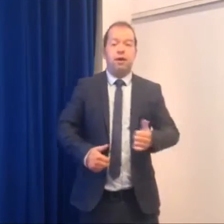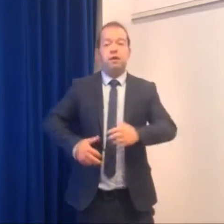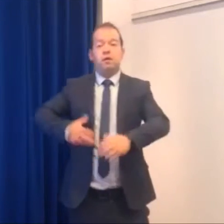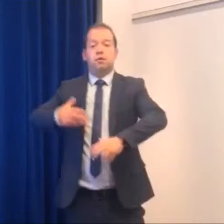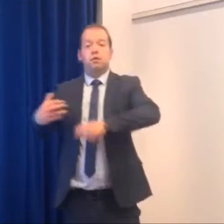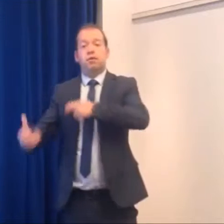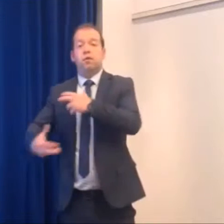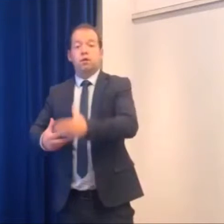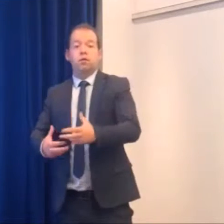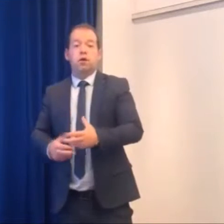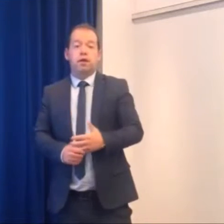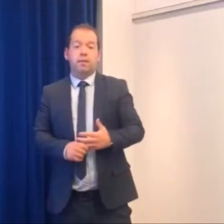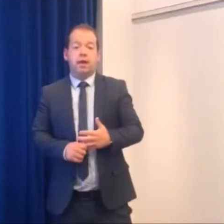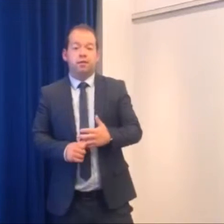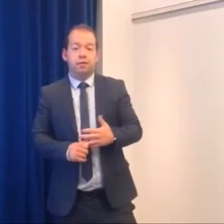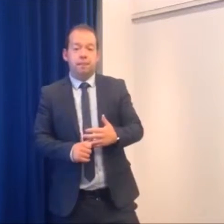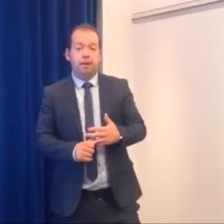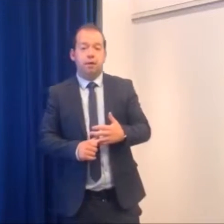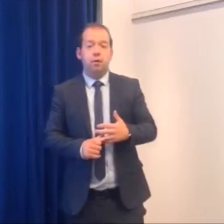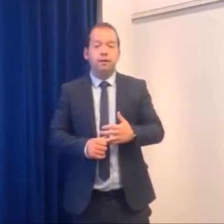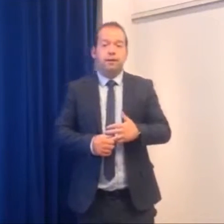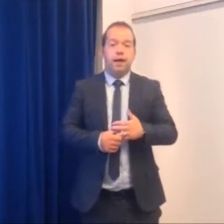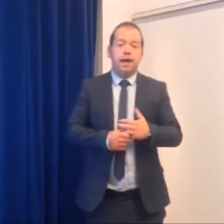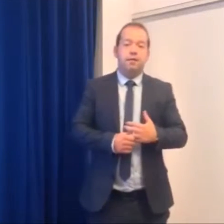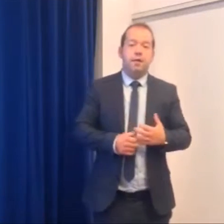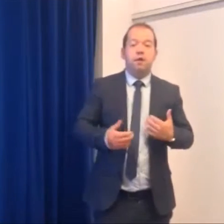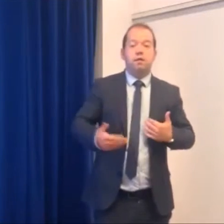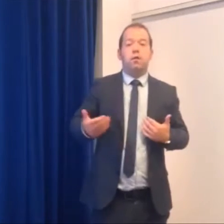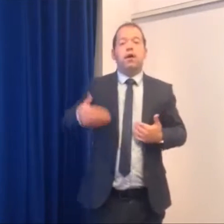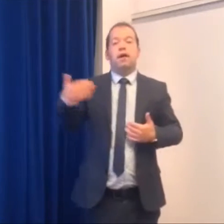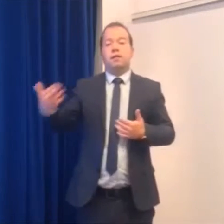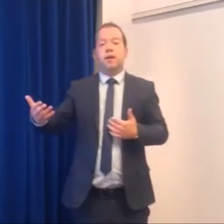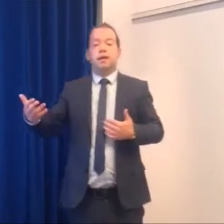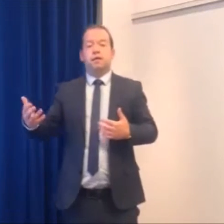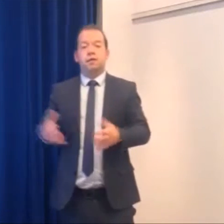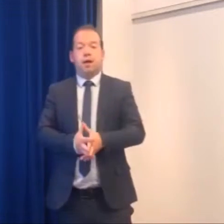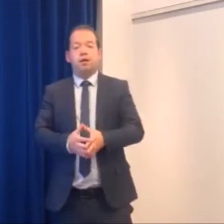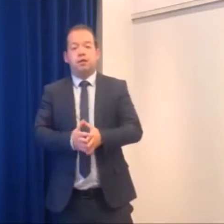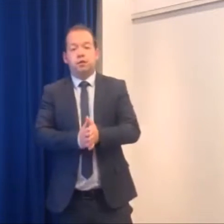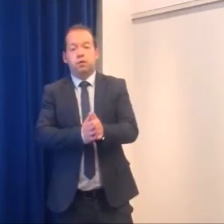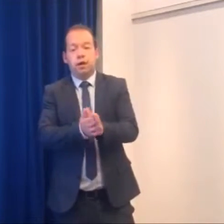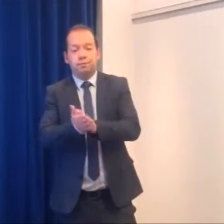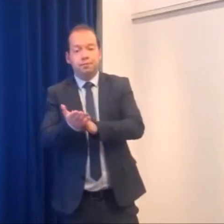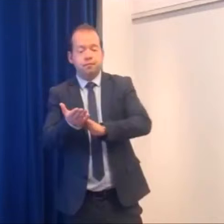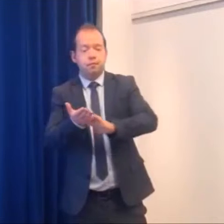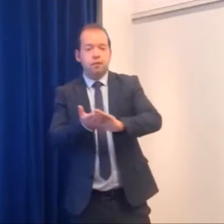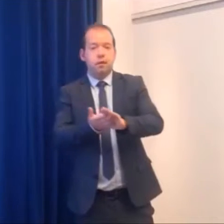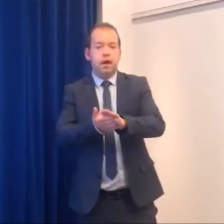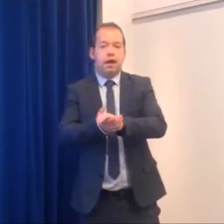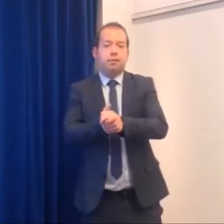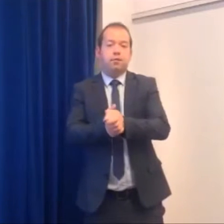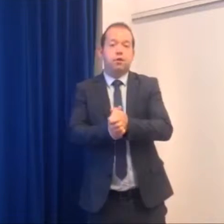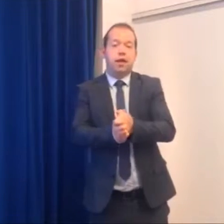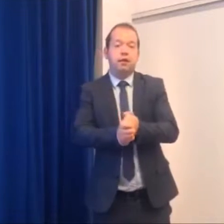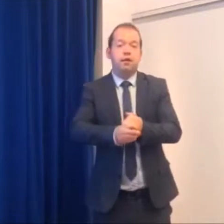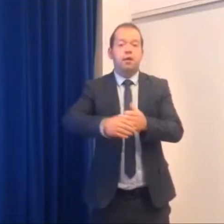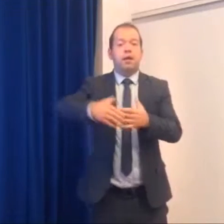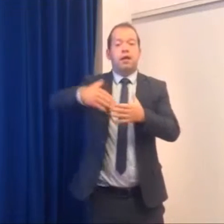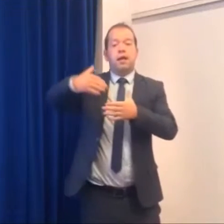way so we'll go more of that now you know and then obviously what I expect of the person as well and so then kind of